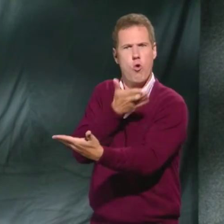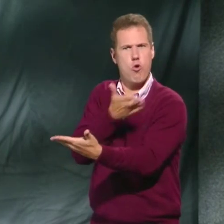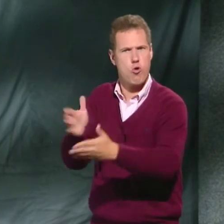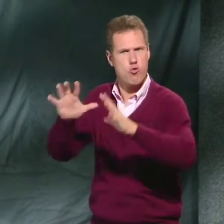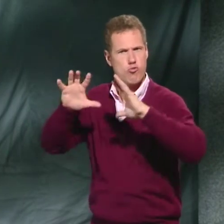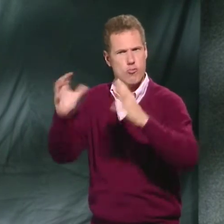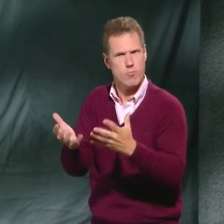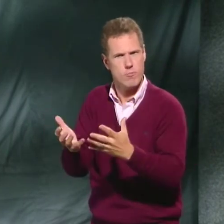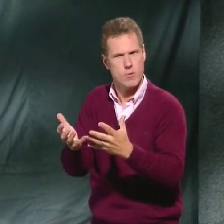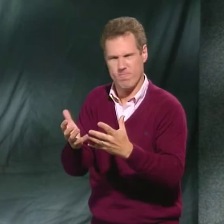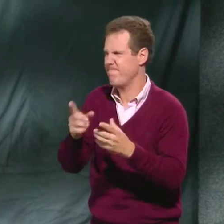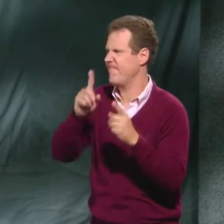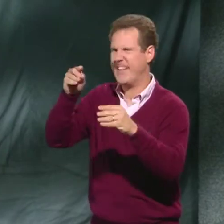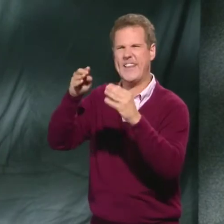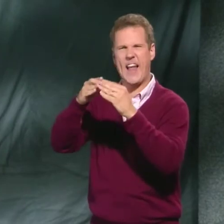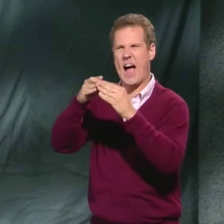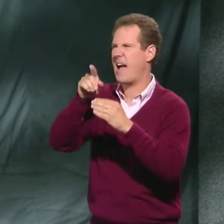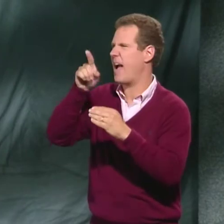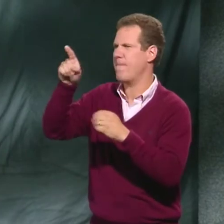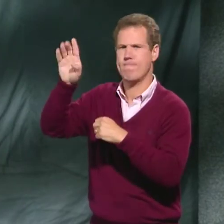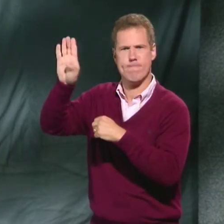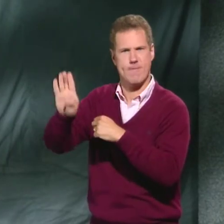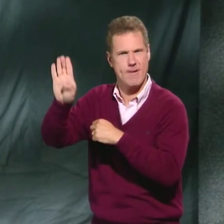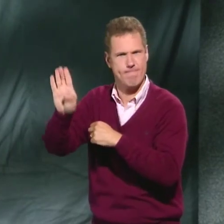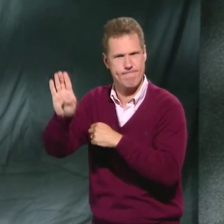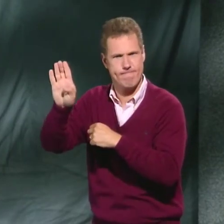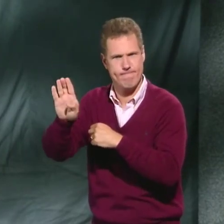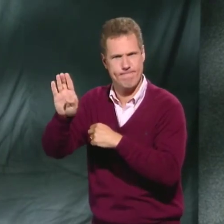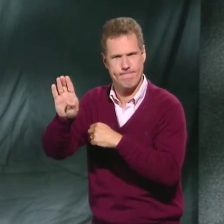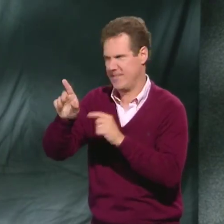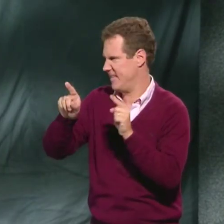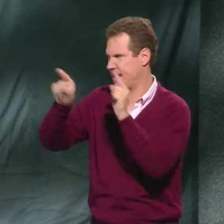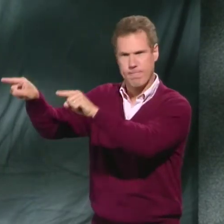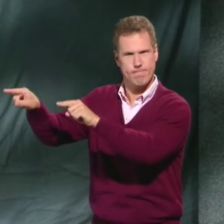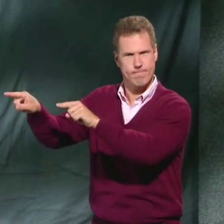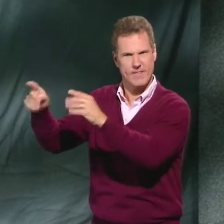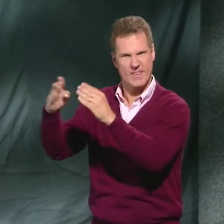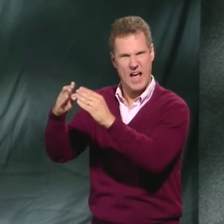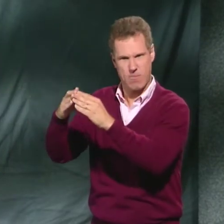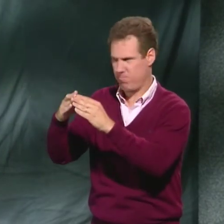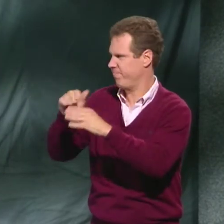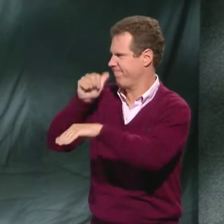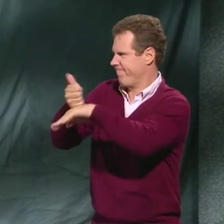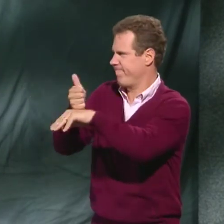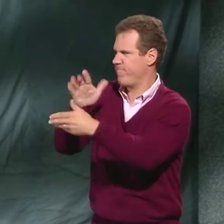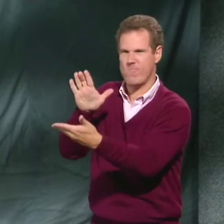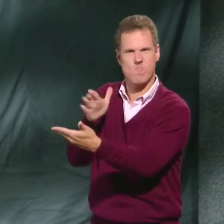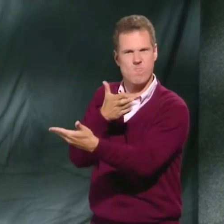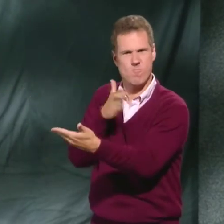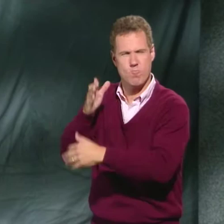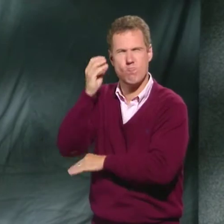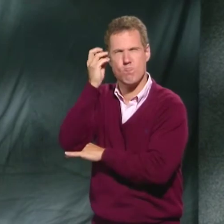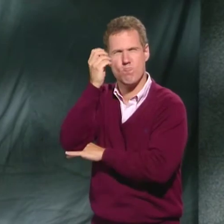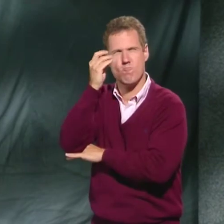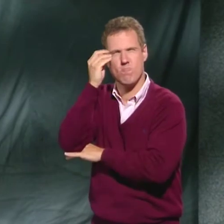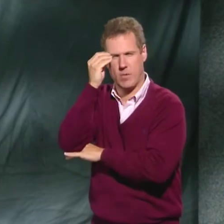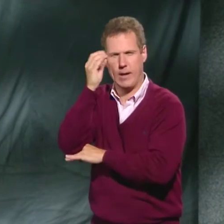band or a singing group in the town of Bremen. He would go there on his own and set it up. So